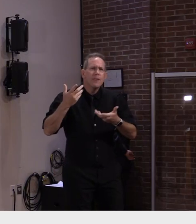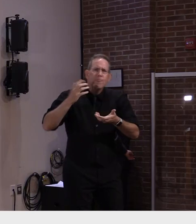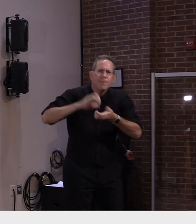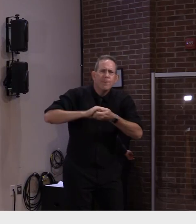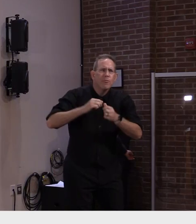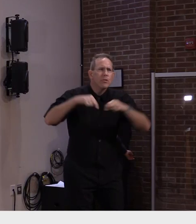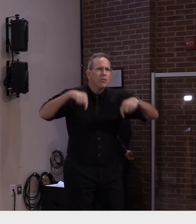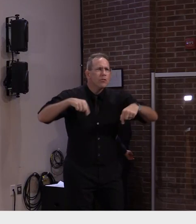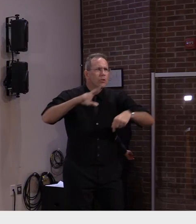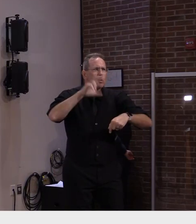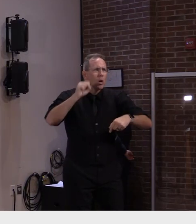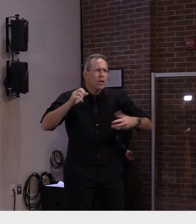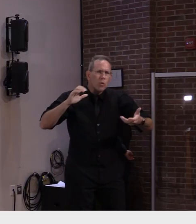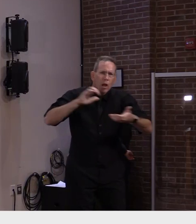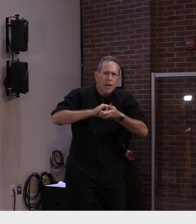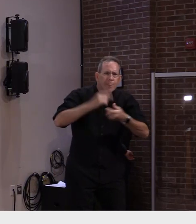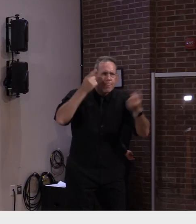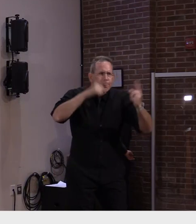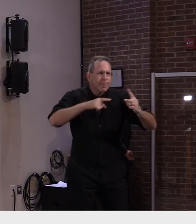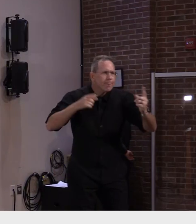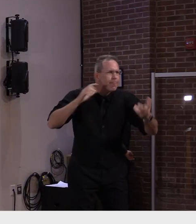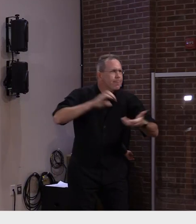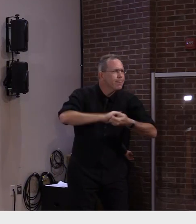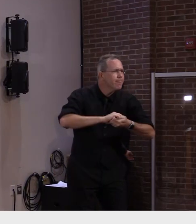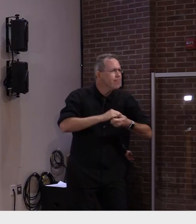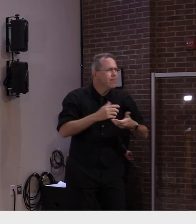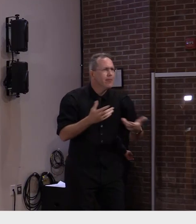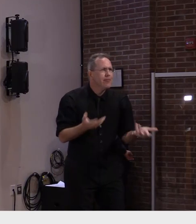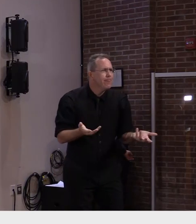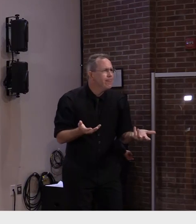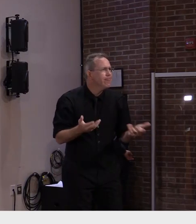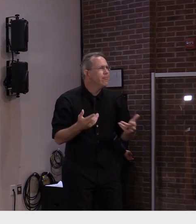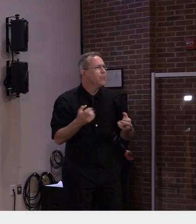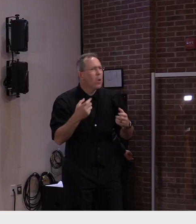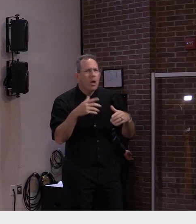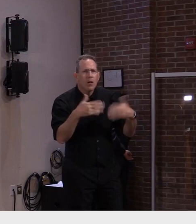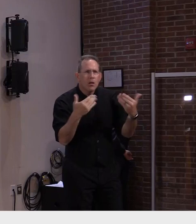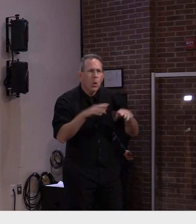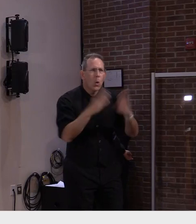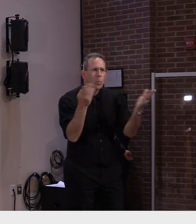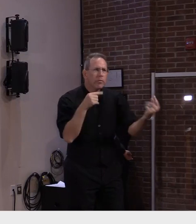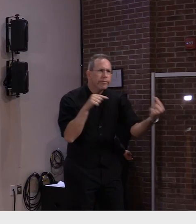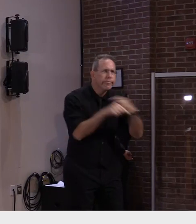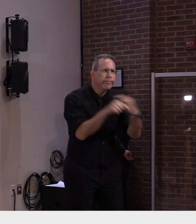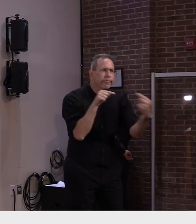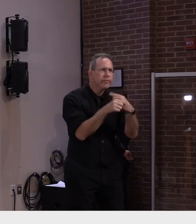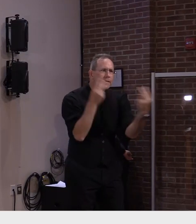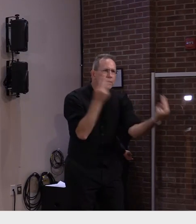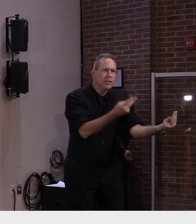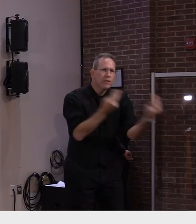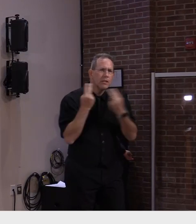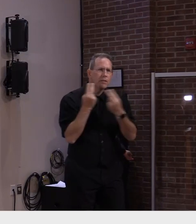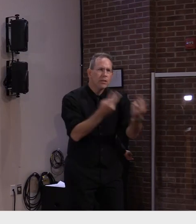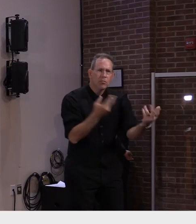government about reopening for Canada to come to the United States.